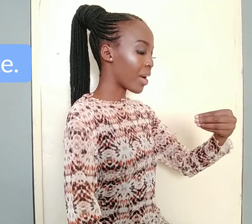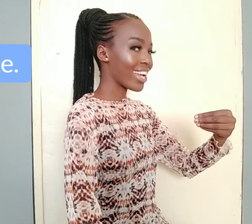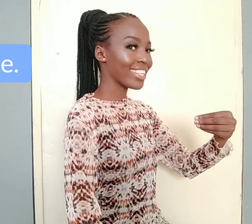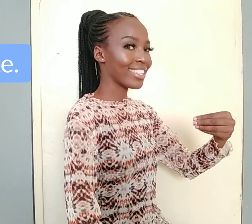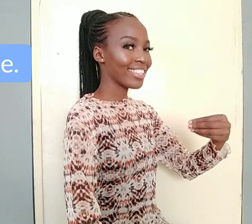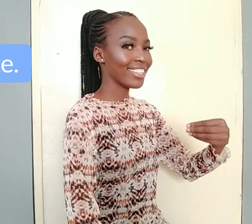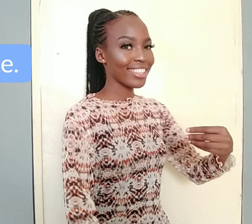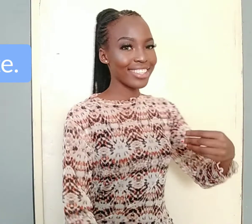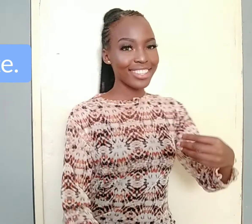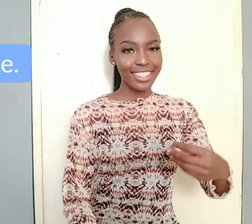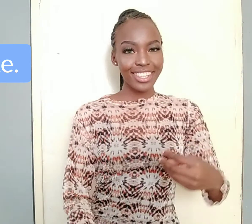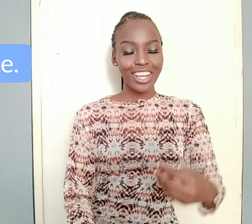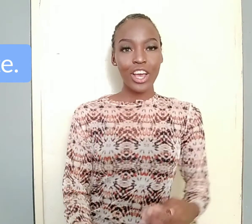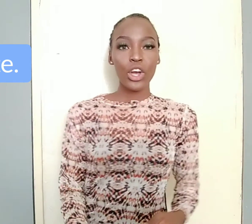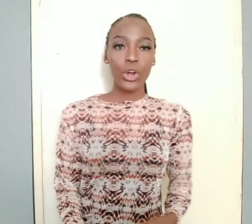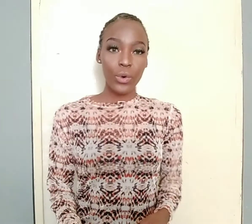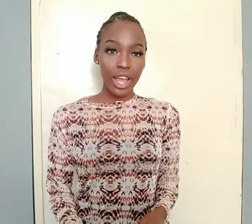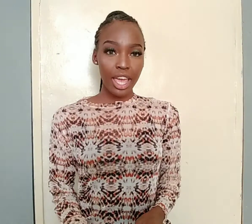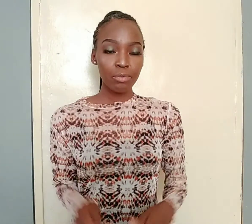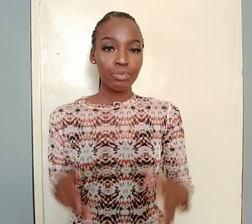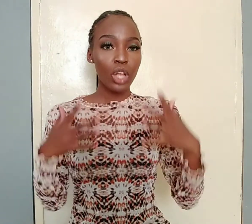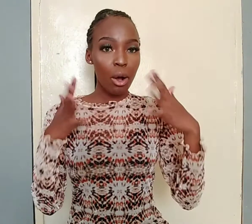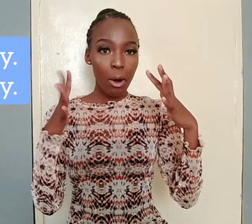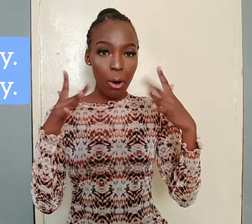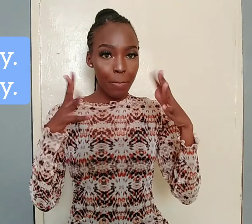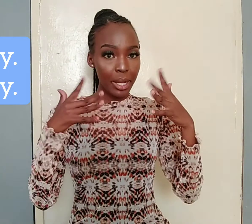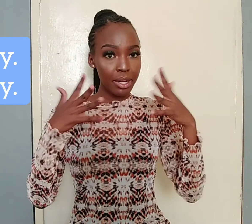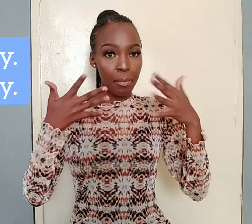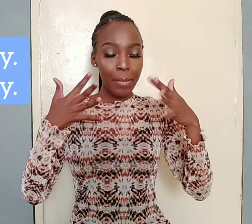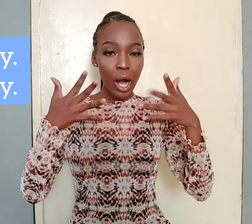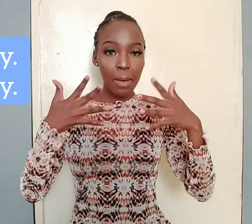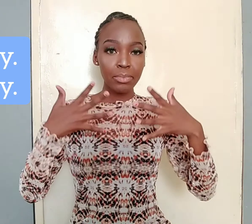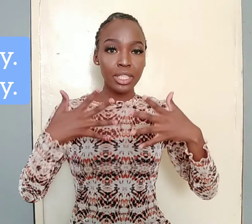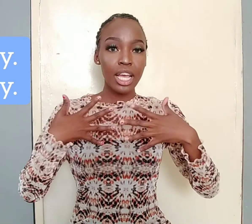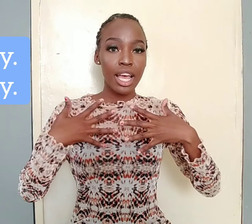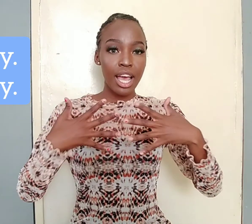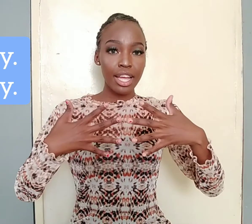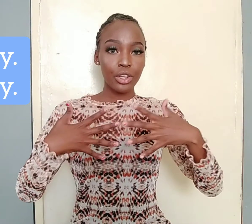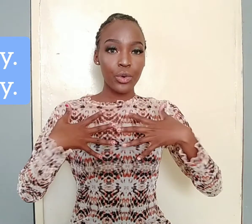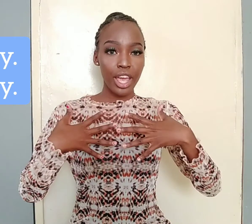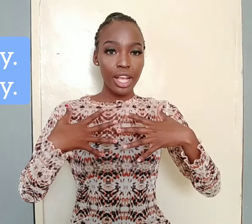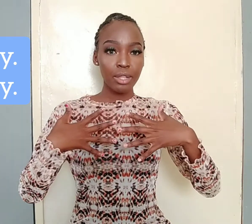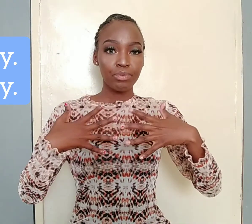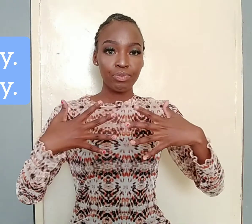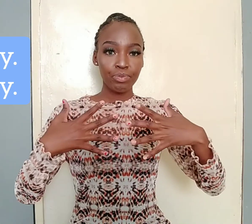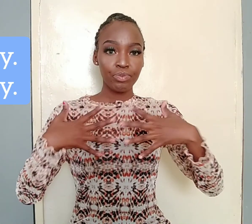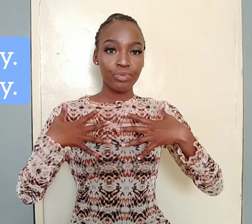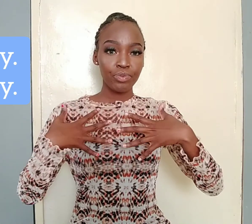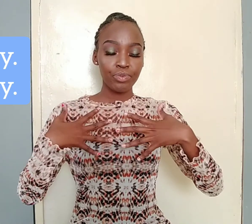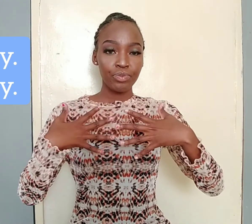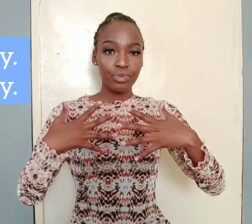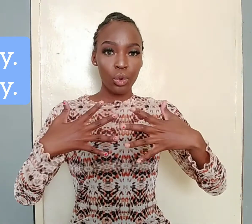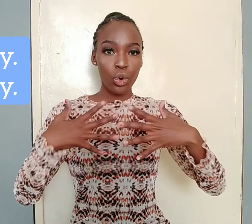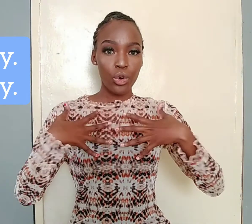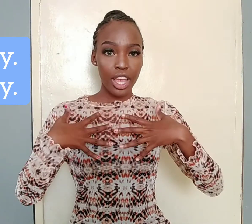White. Gray. Open palms. And gray. Gray.